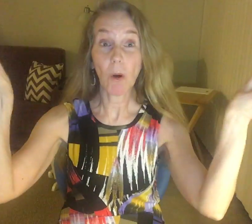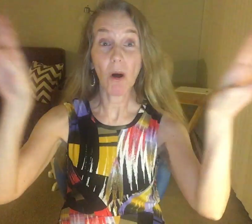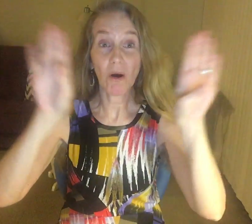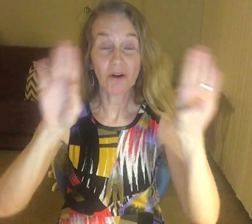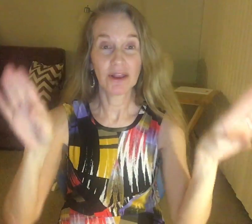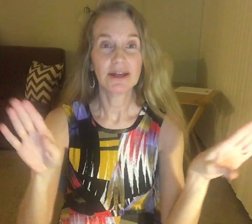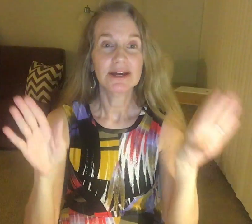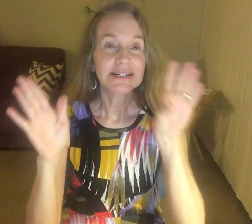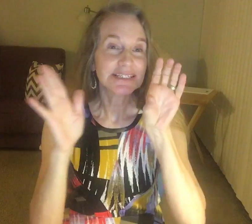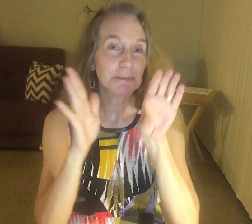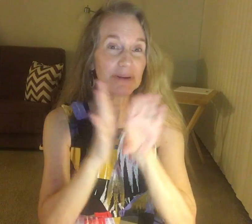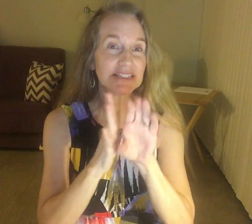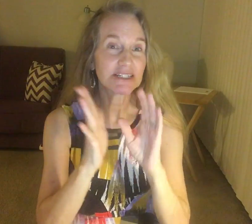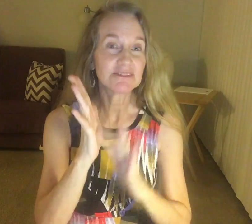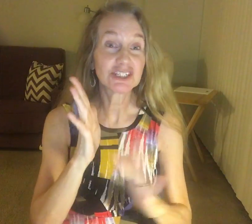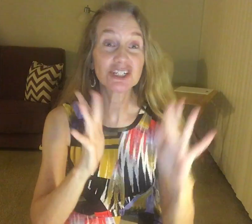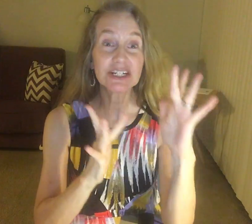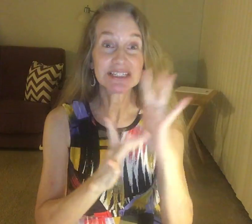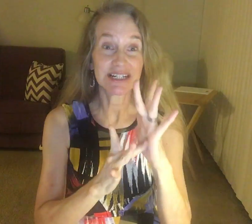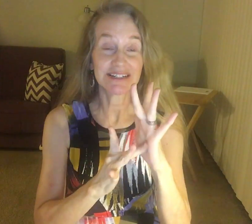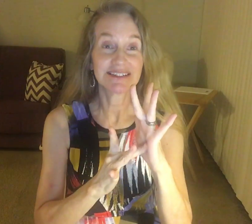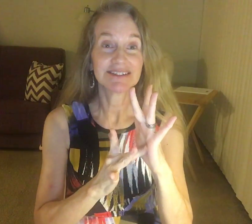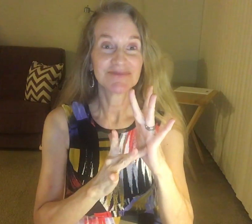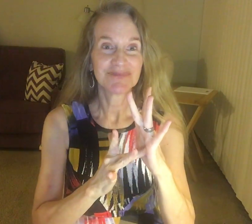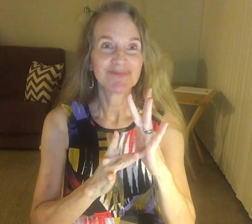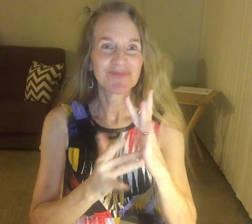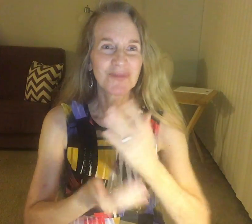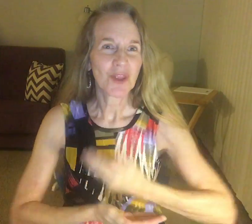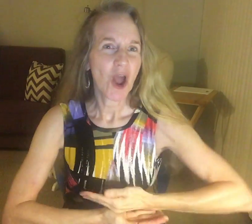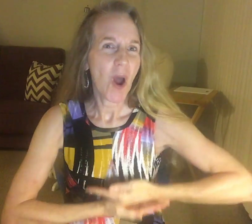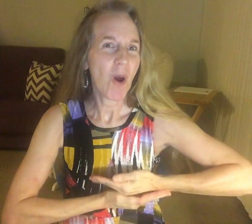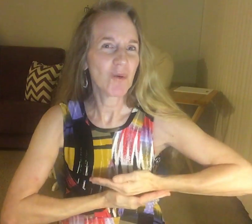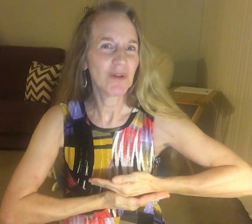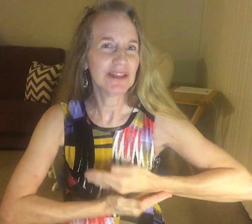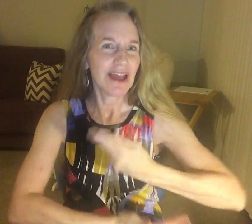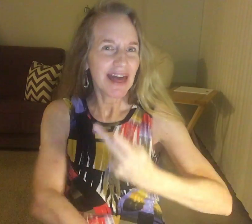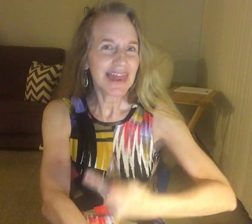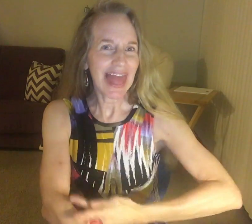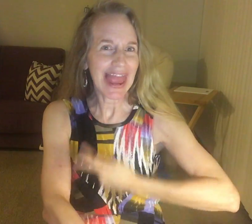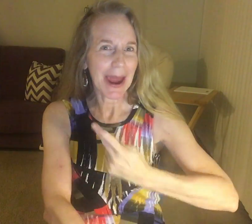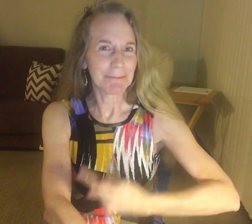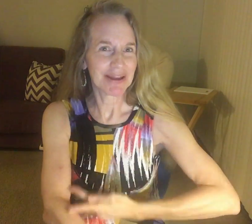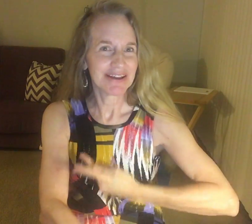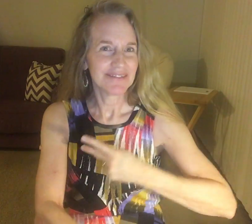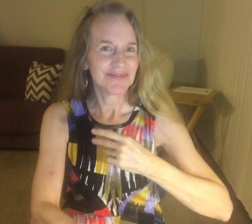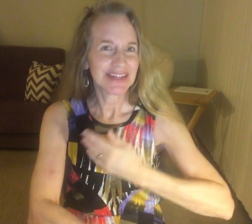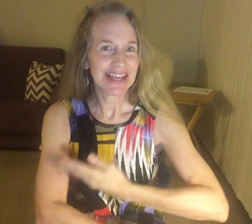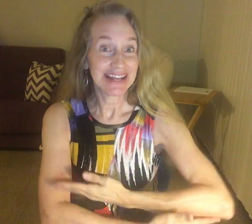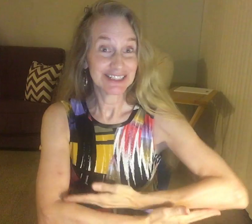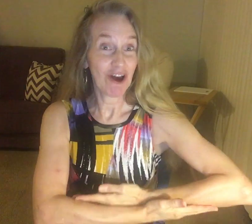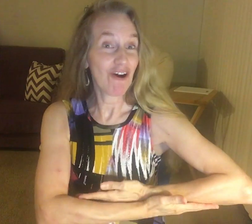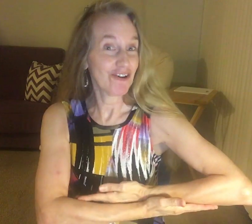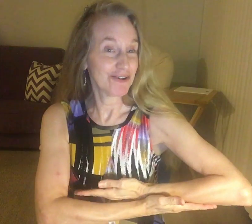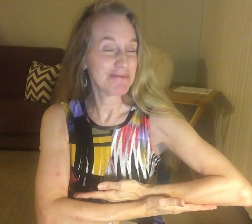wall. It's a picture of Jesus holding their neck in his arms.